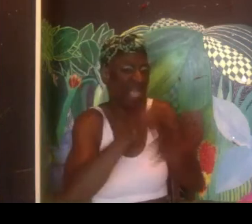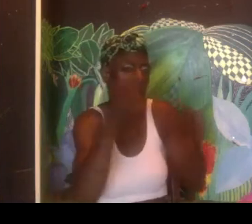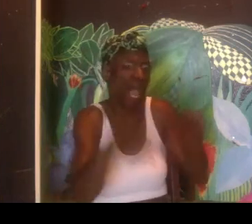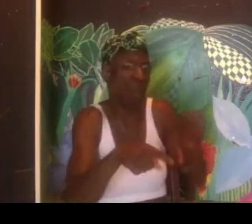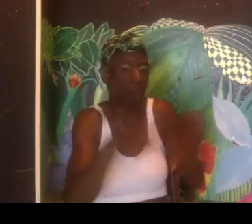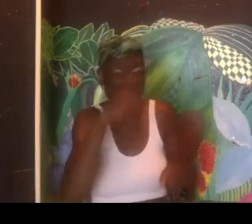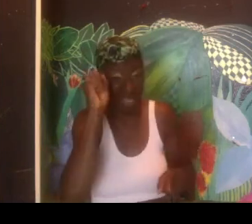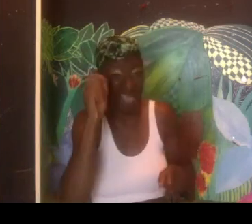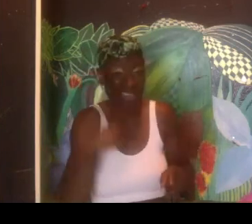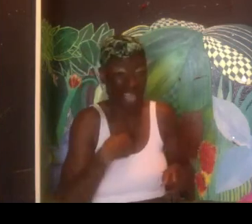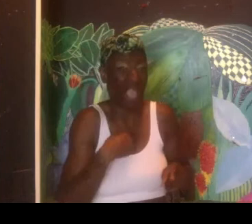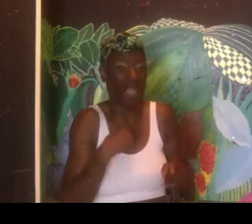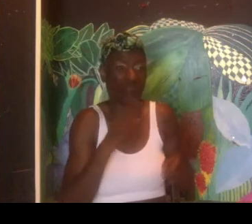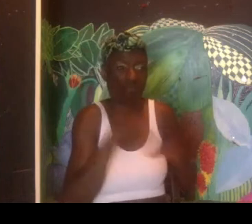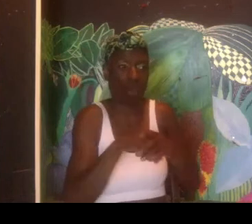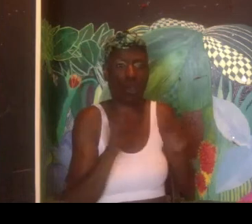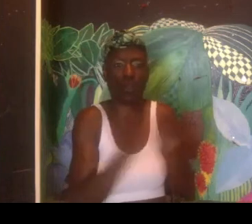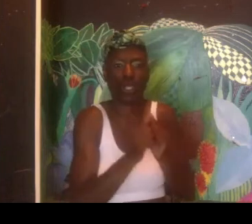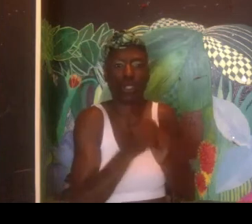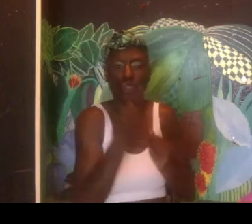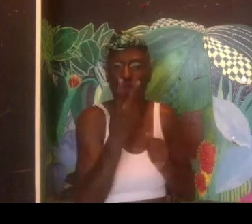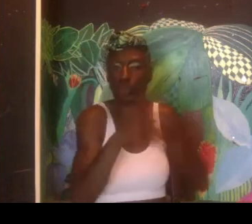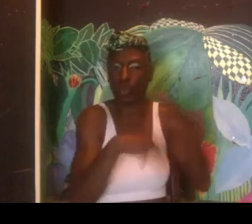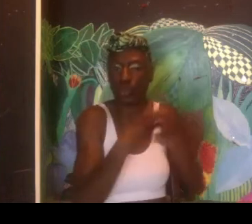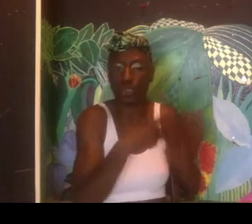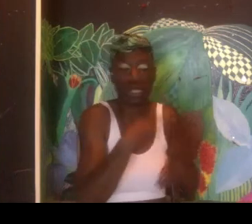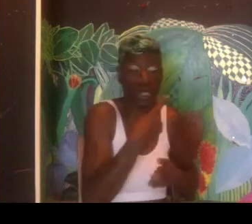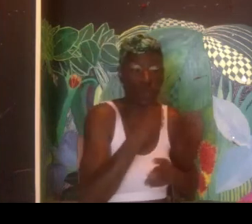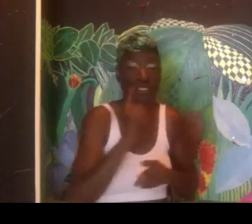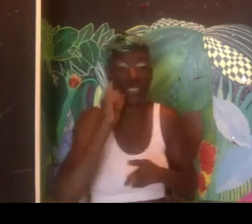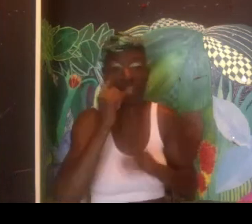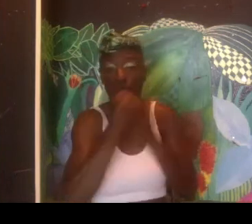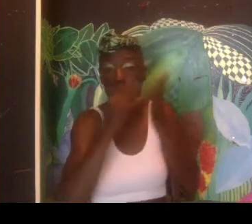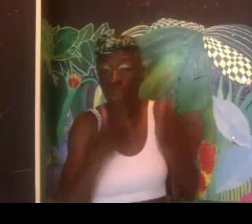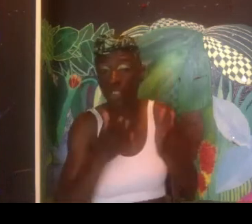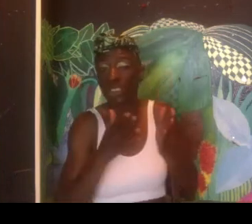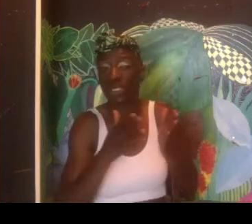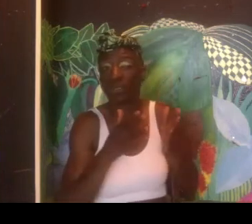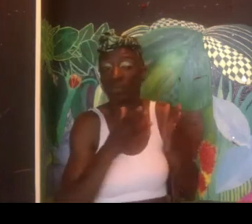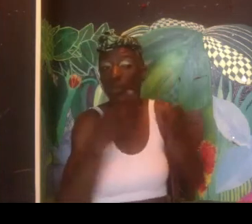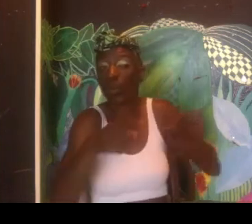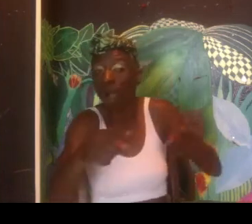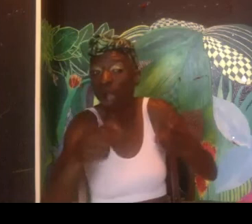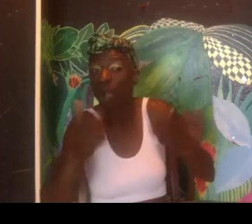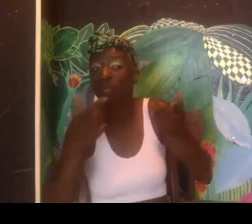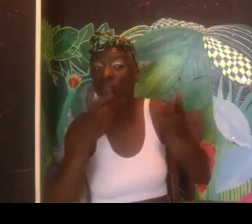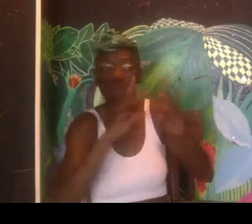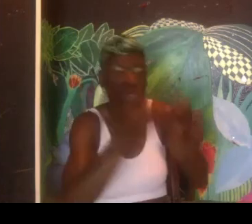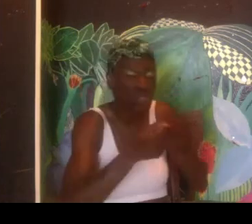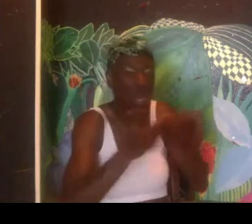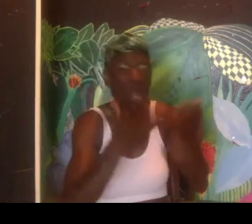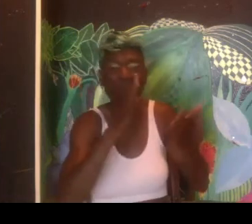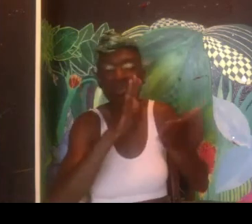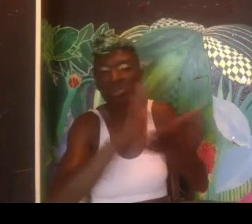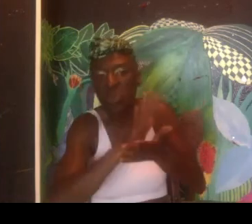So I've thought about, you know, applying for a grant or something like that. Because I have, you know, worked in both worlds, the hearing